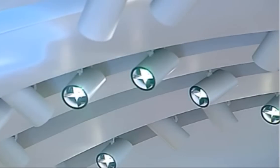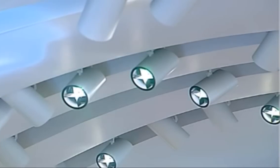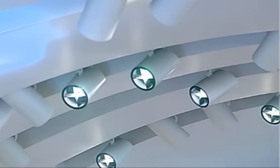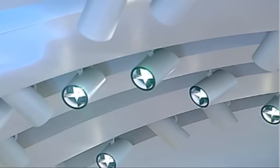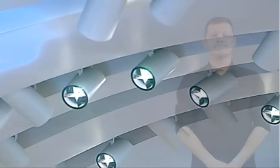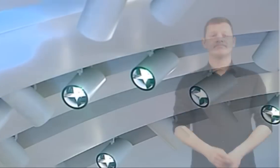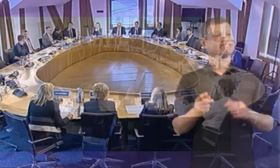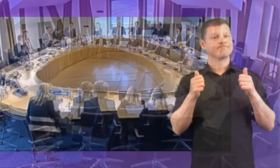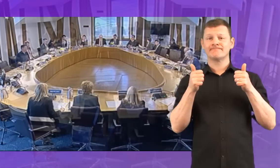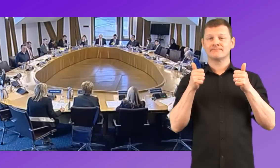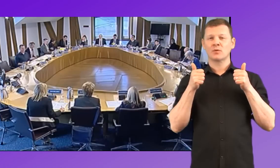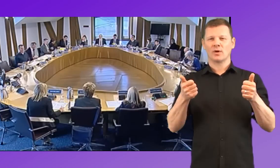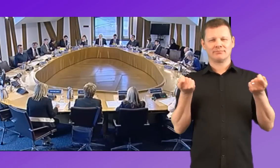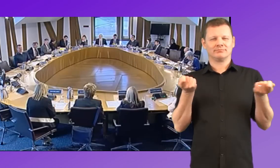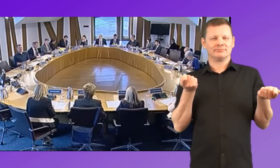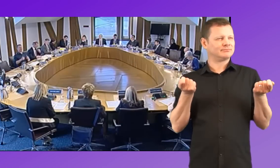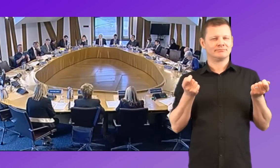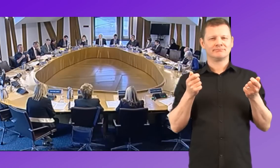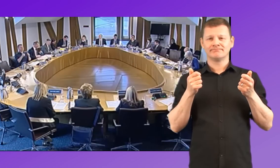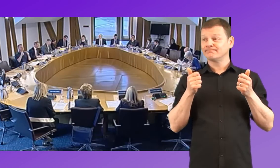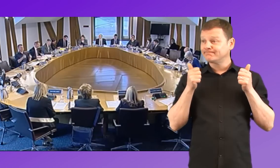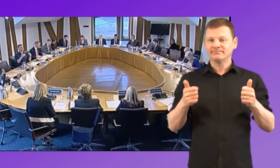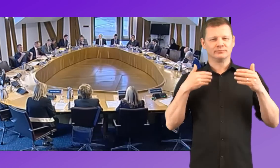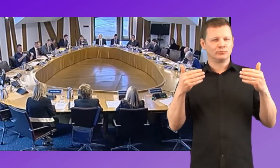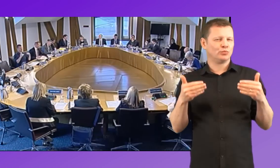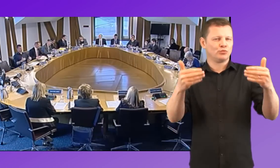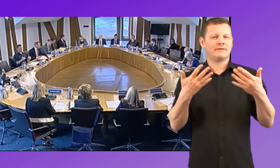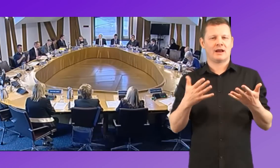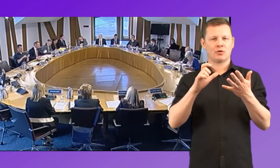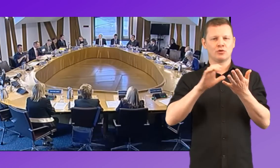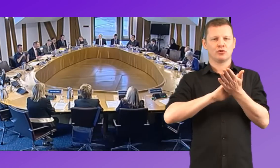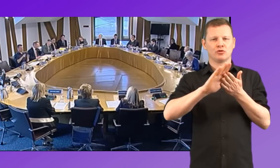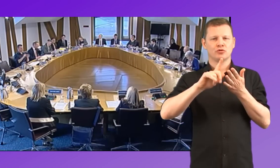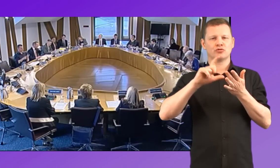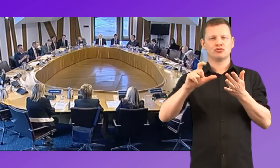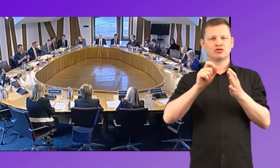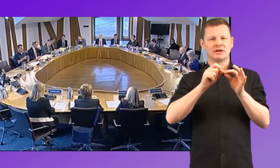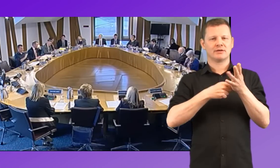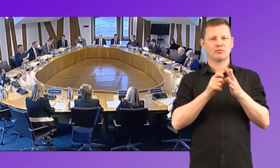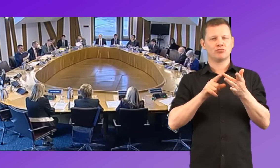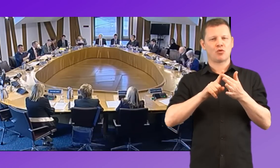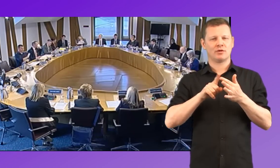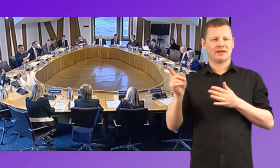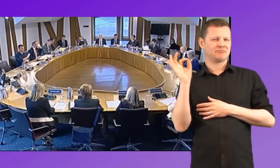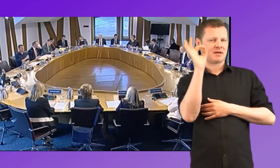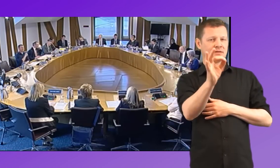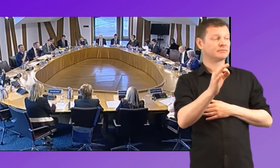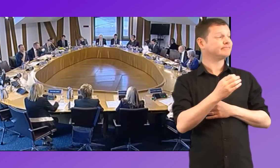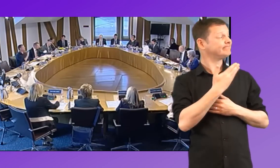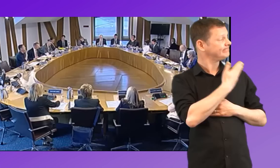Okay. And we'll just move on now, um, uh, Chuck Brodie. Thank you. Good morning. Um, in the